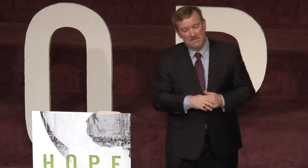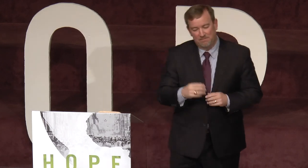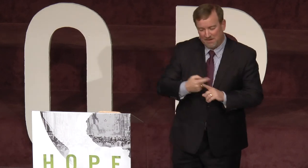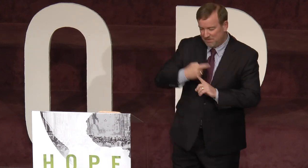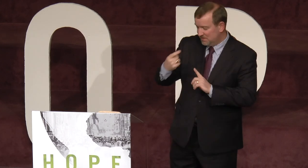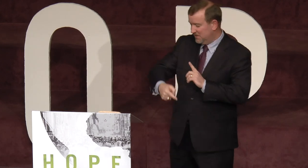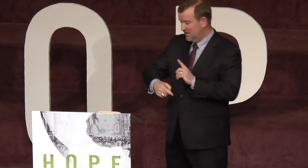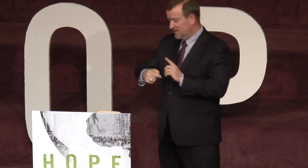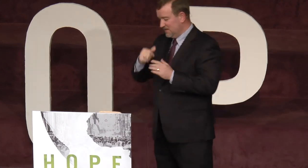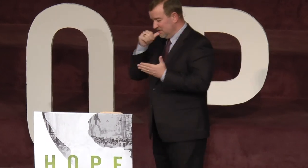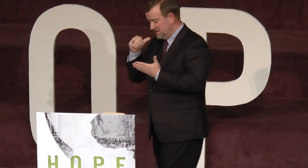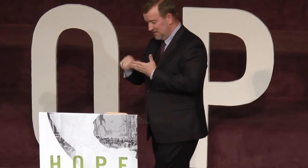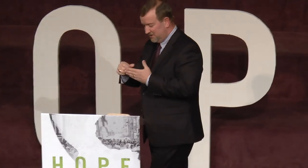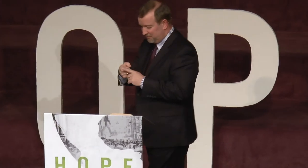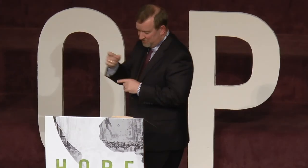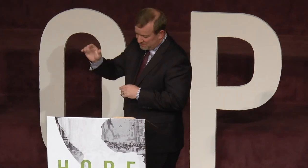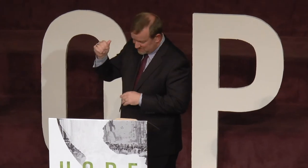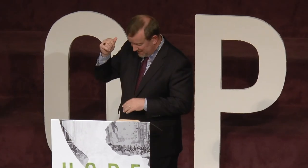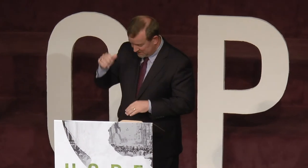About a month later, I got a letter from his aunt.